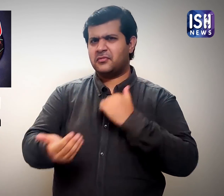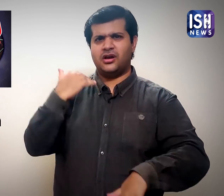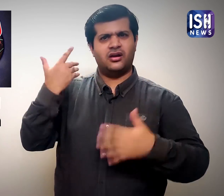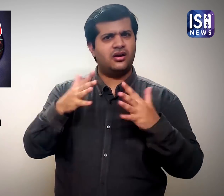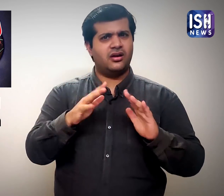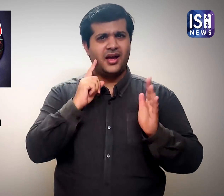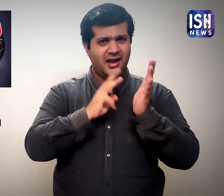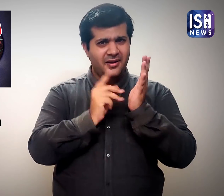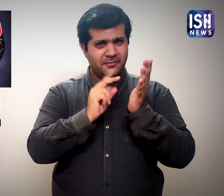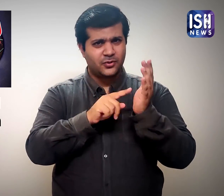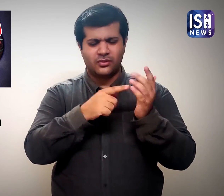G4.